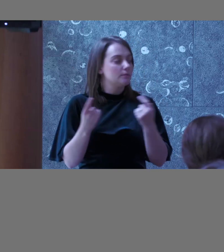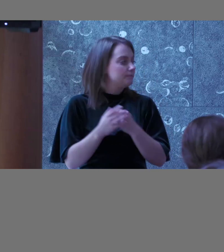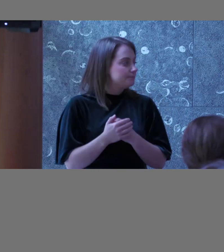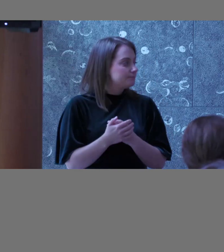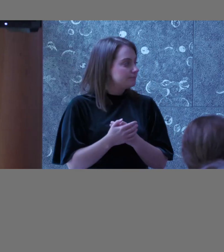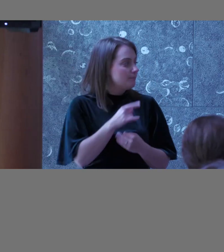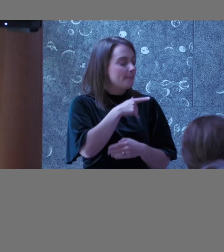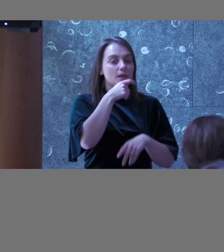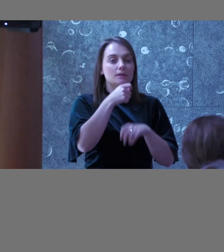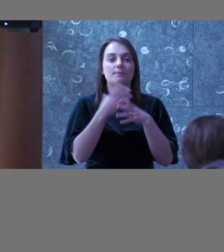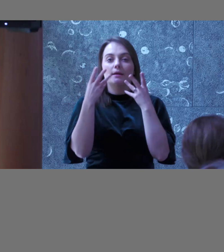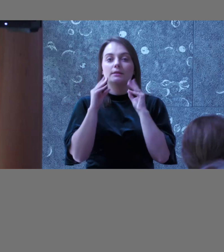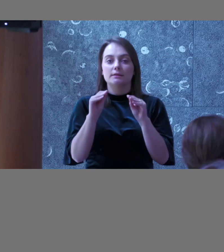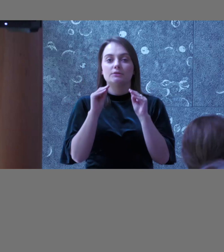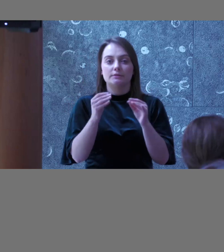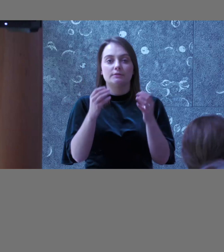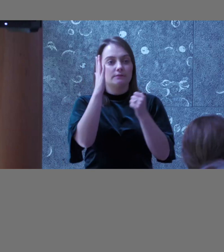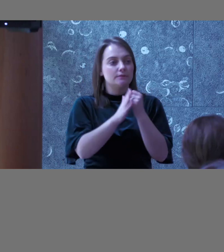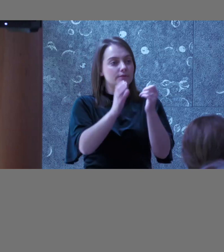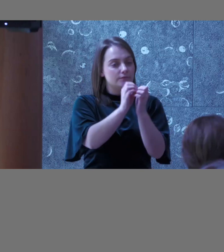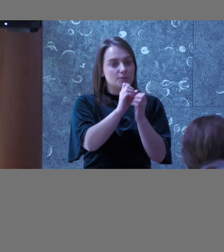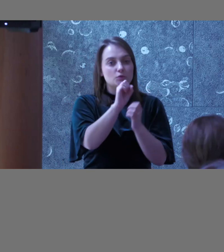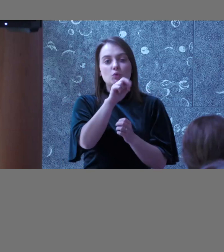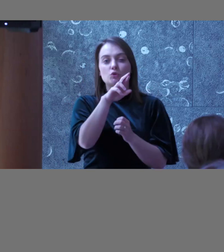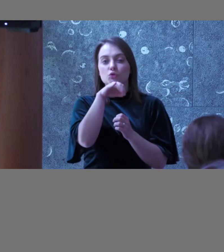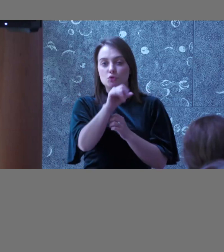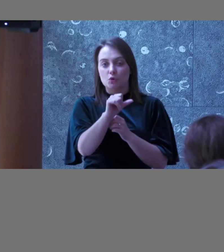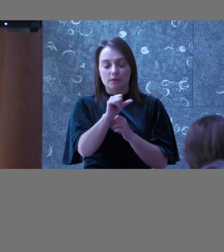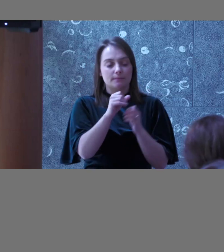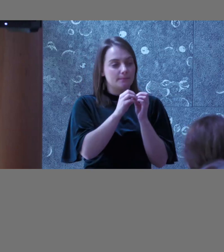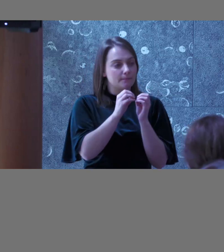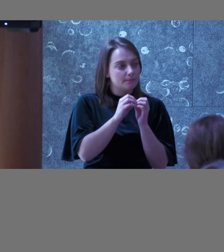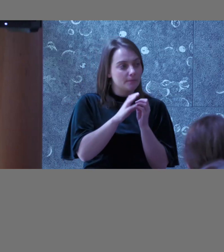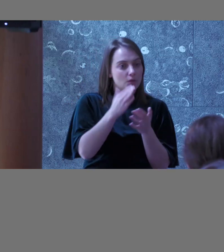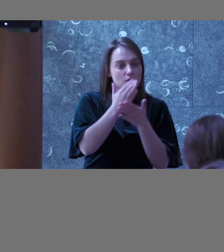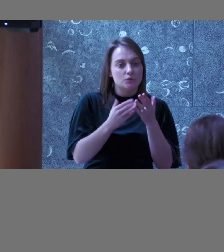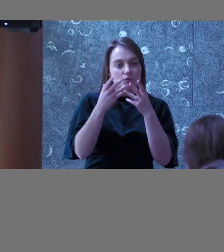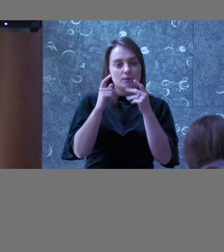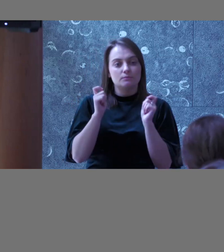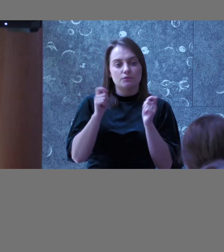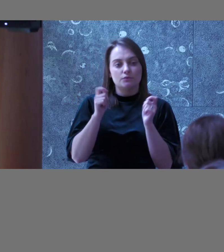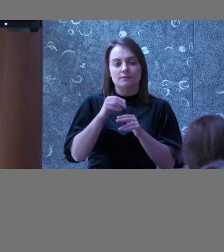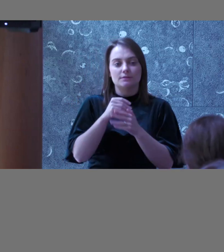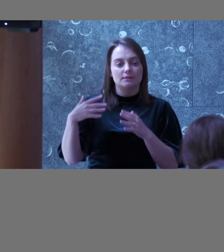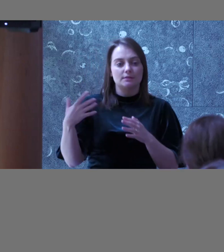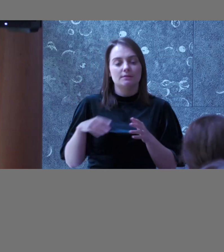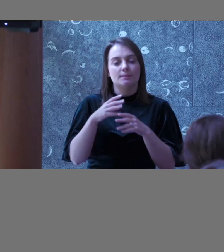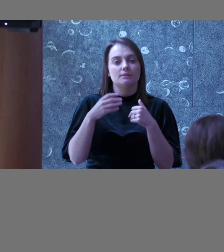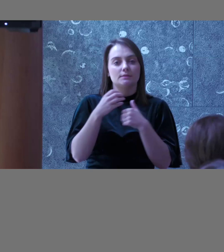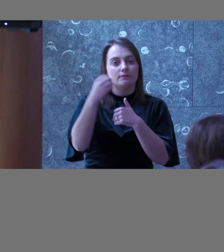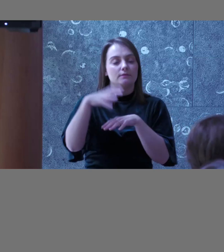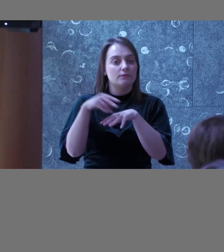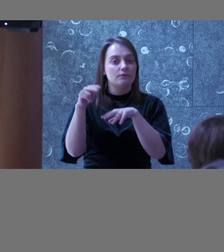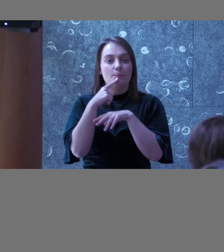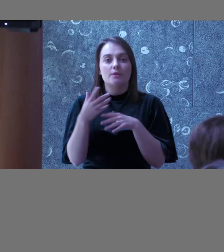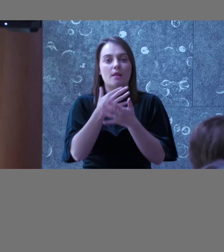that education piece, like as you said, there are some trainings that aren't as expensive as others, but there's also loads of free webinars